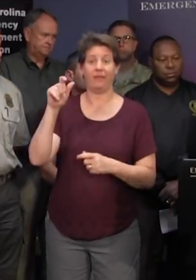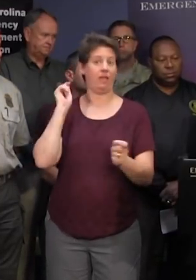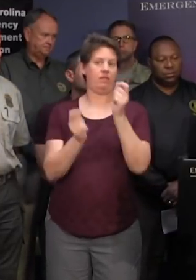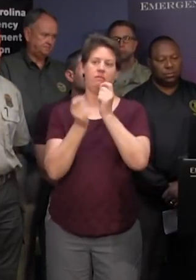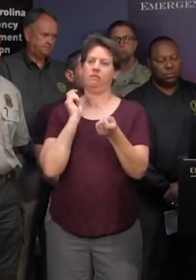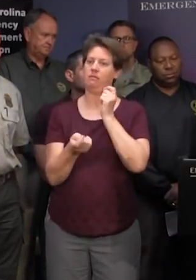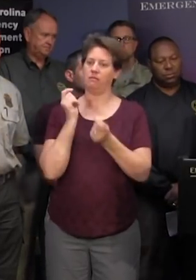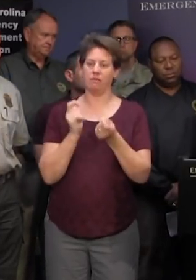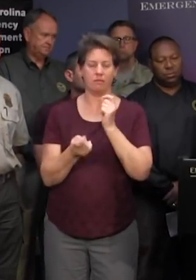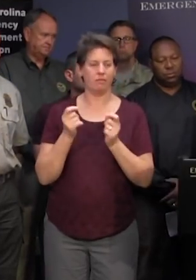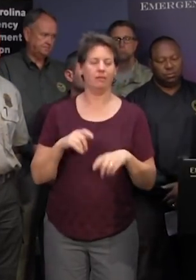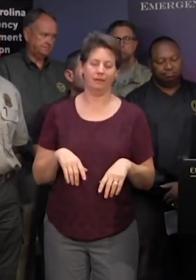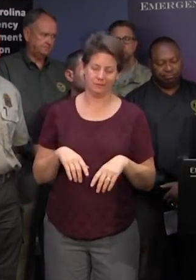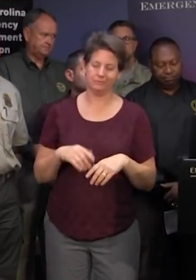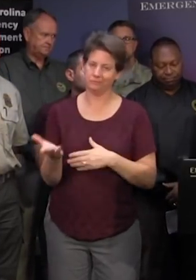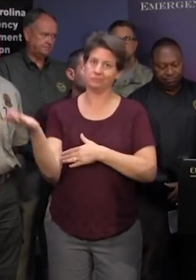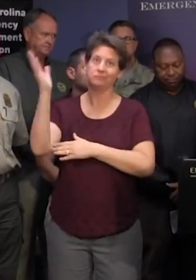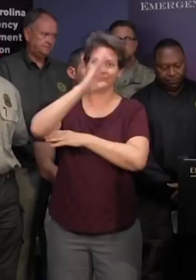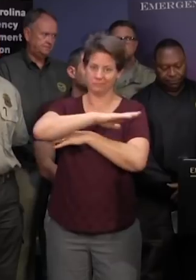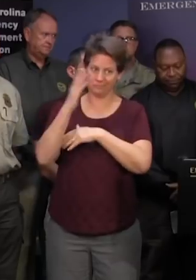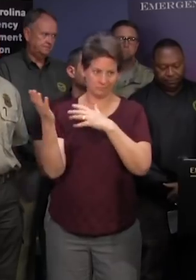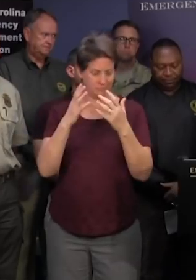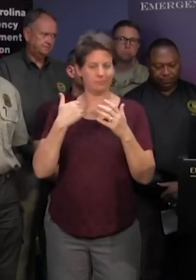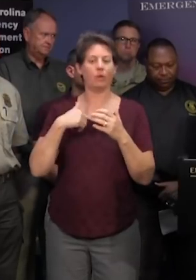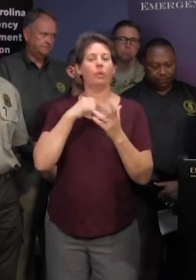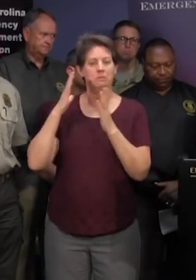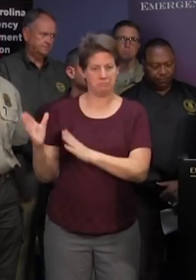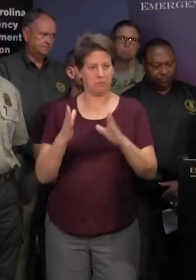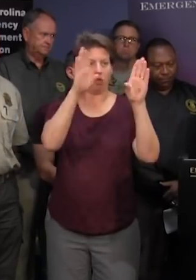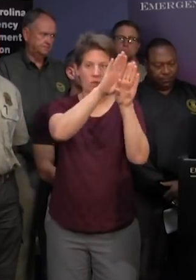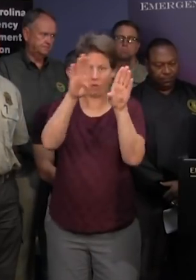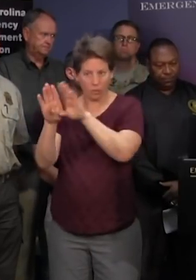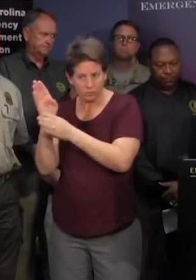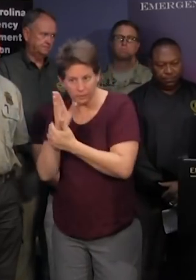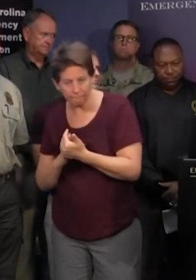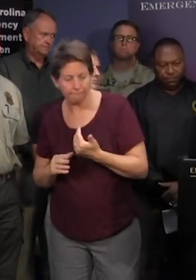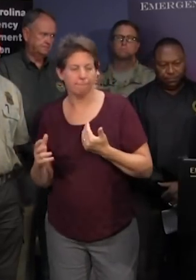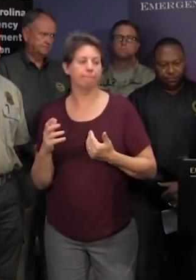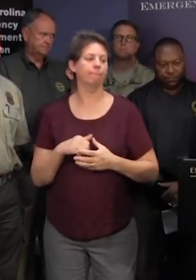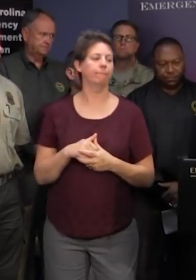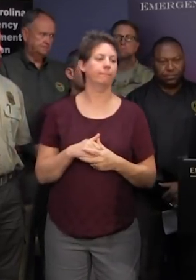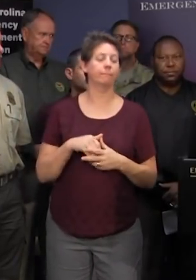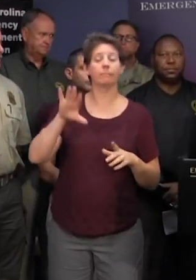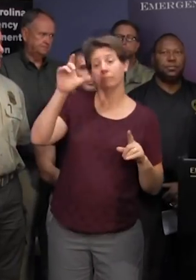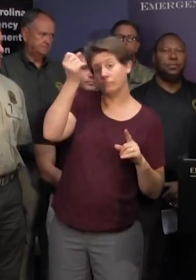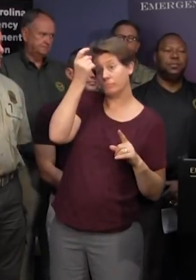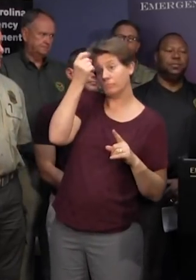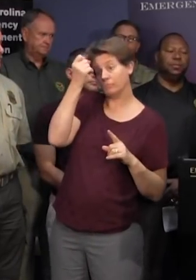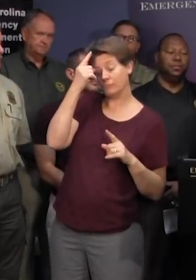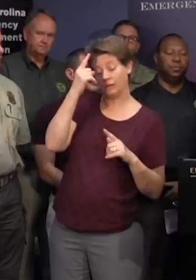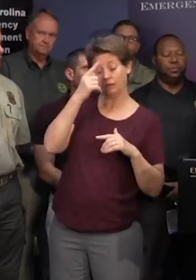changing if we've seen throughout the day closings are ongoing as we speak uh the way the the shelter